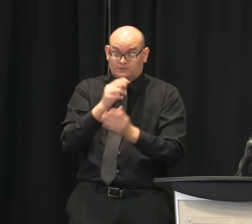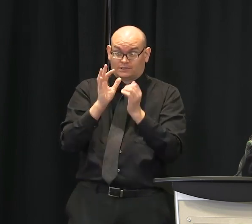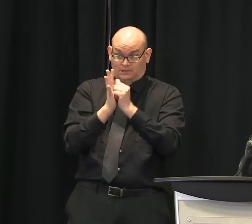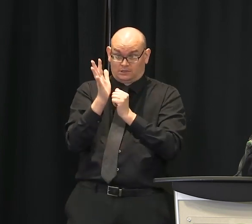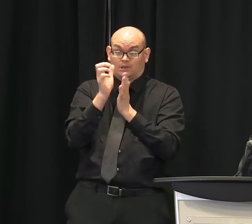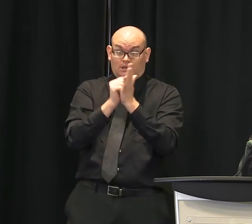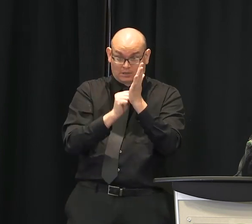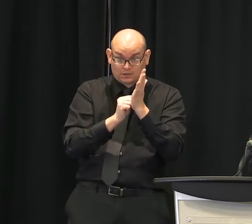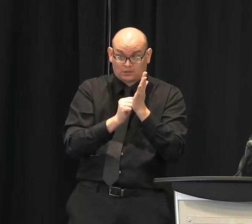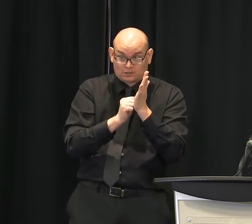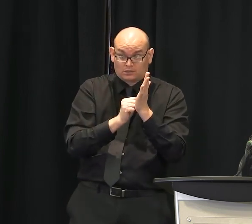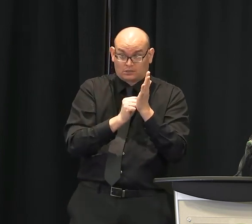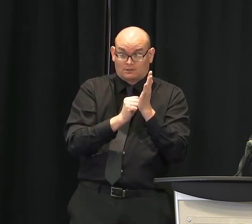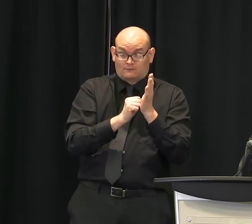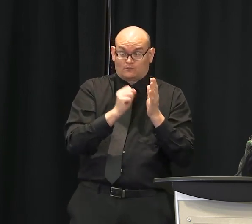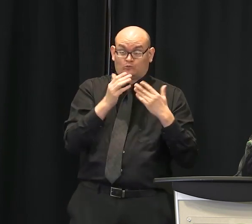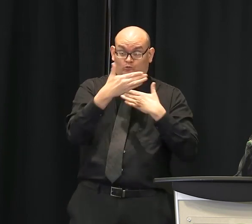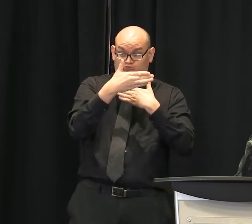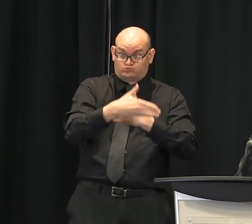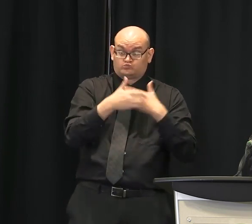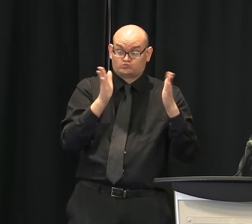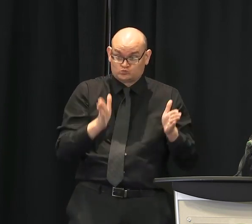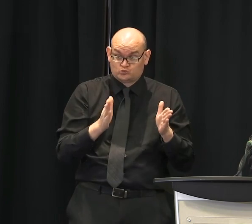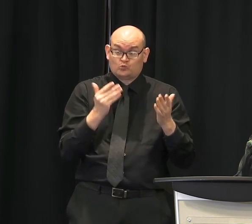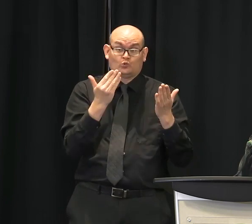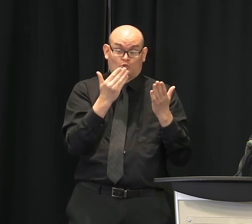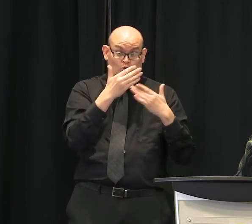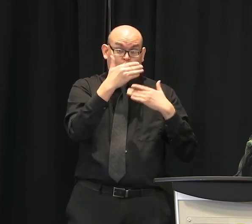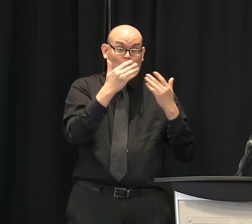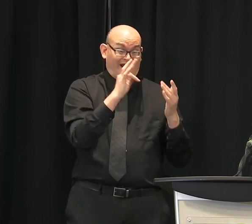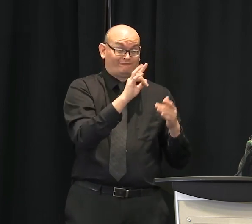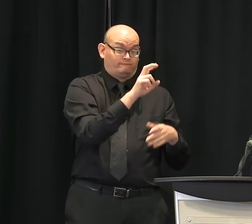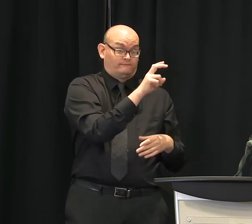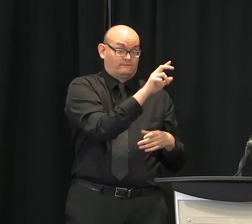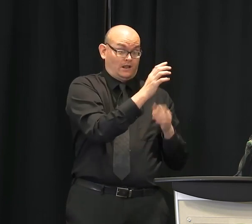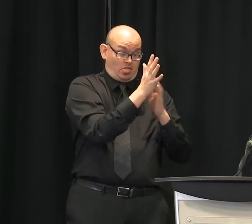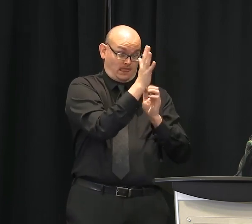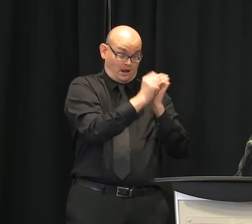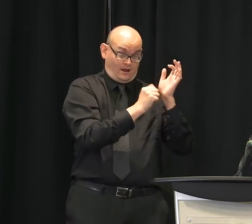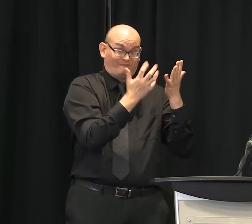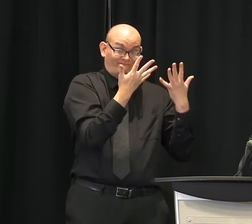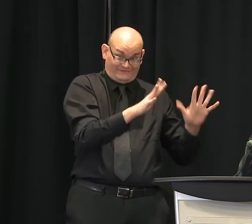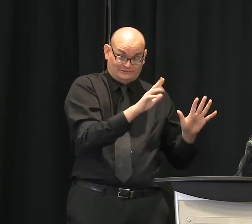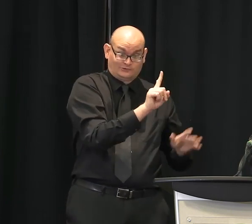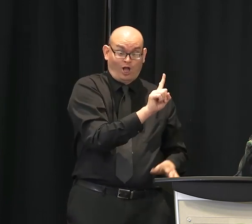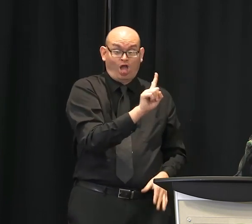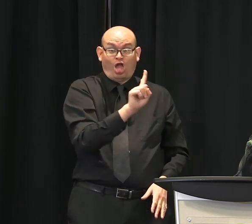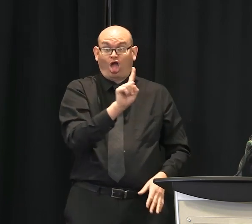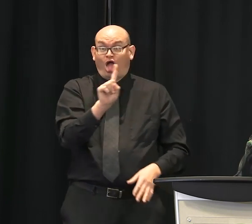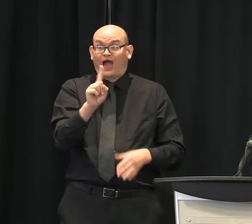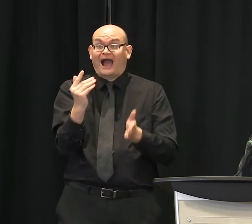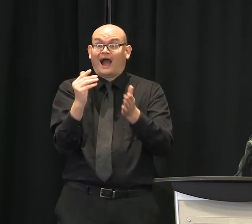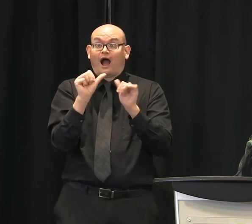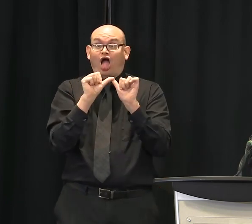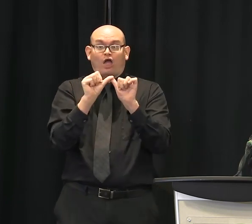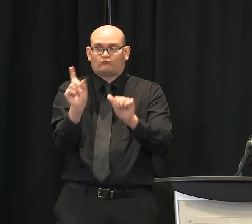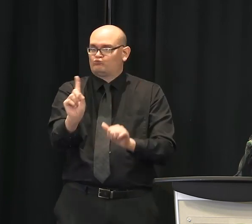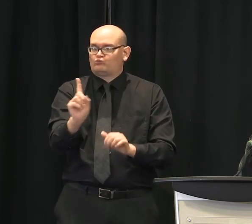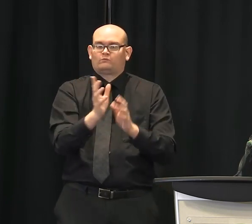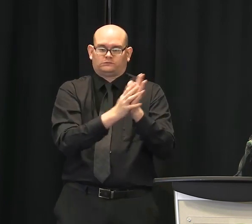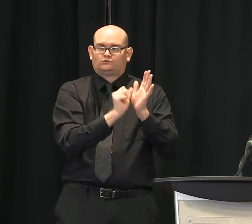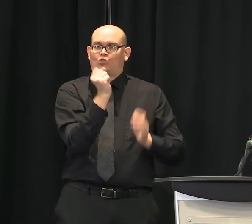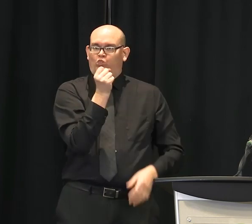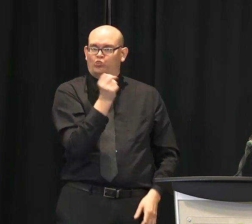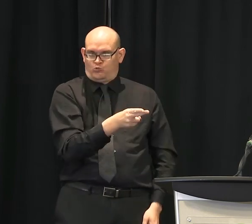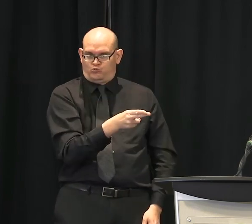Because if you don't, if you handle things and you don't take the gloves off properly, number one, dispose of them, number two, you can actually increase your